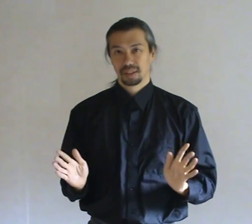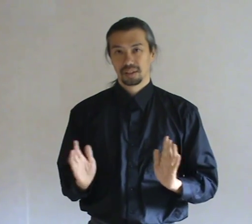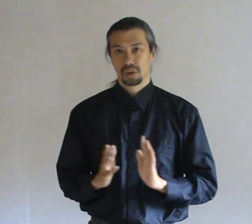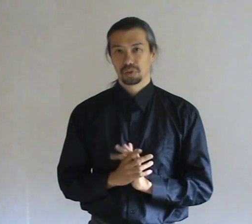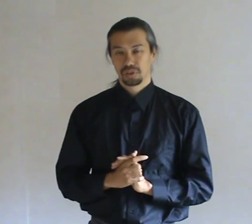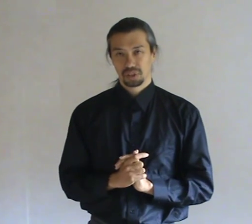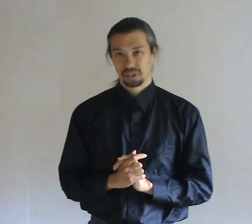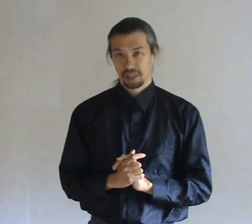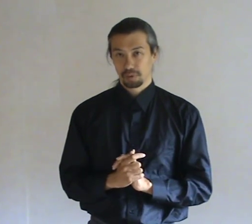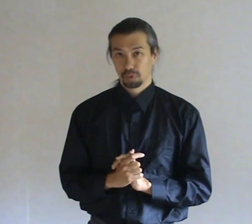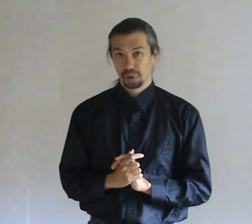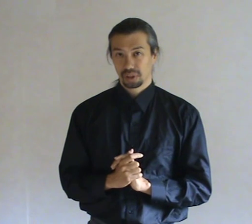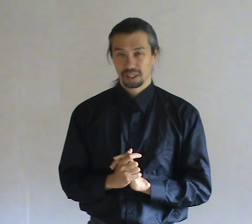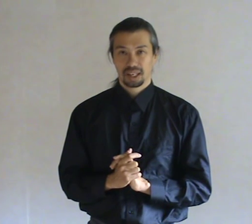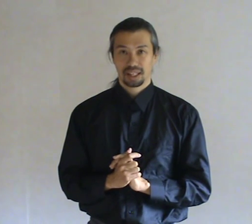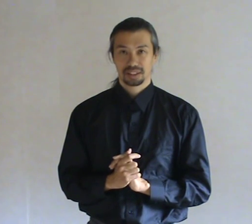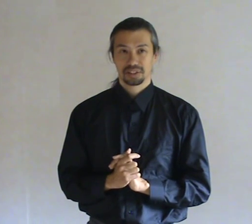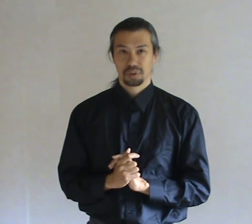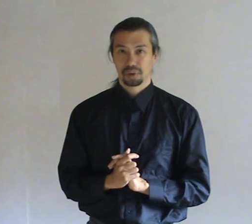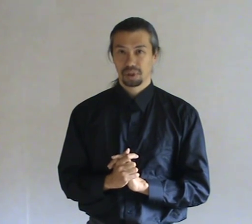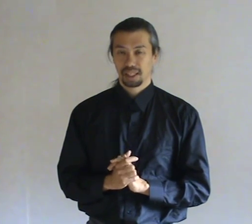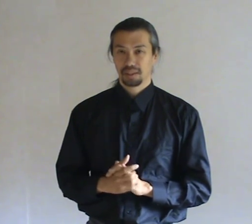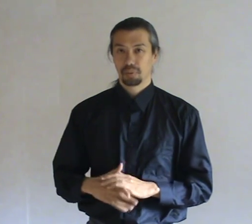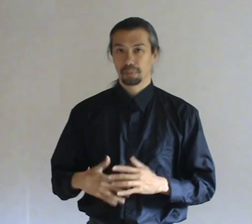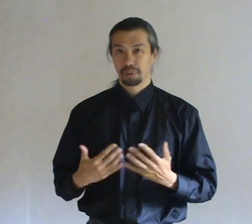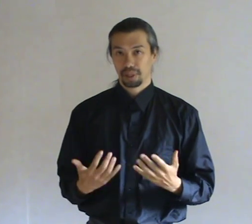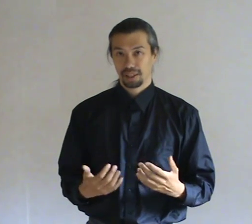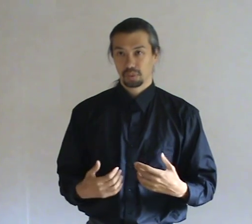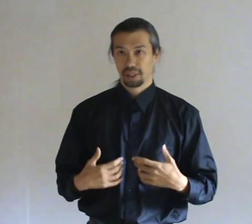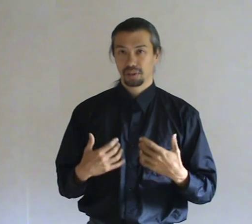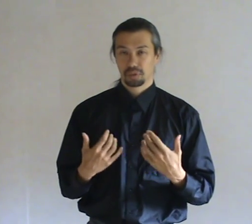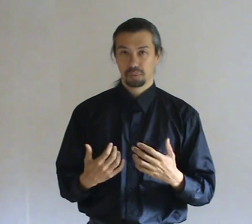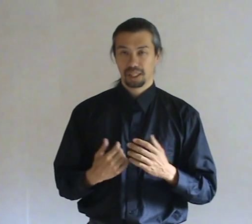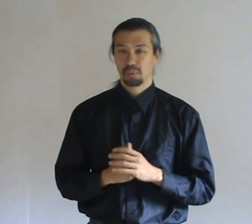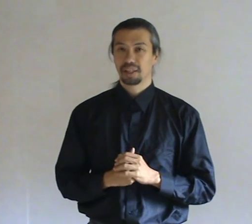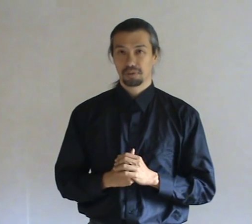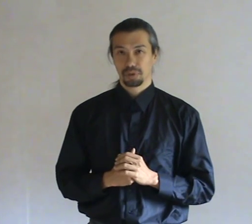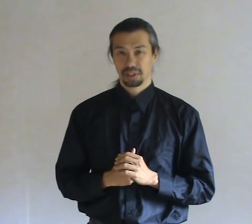Don't do this type of work unless you are really well prepared. When you are really ready for it.